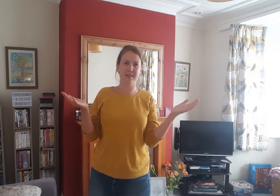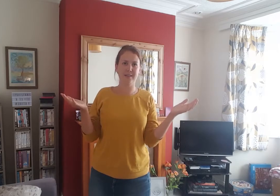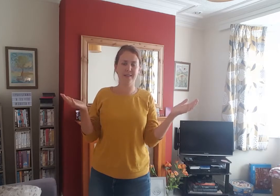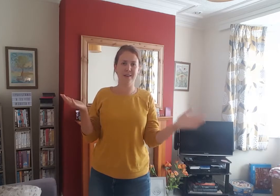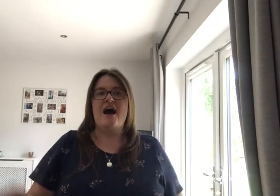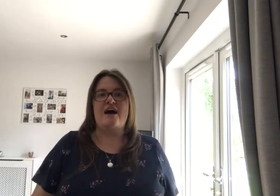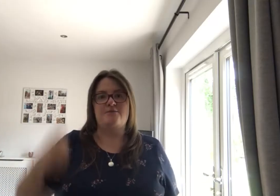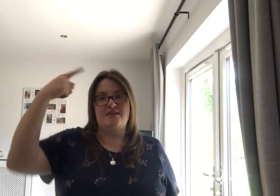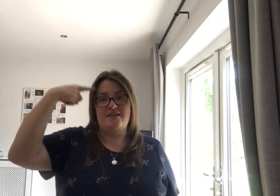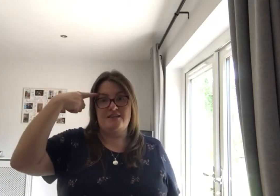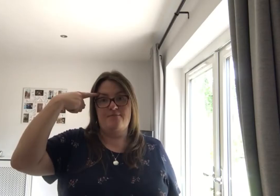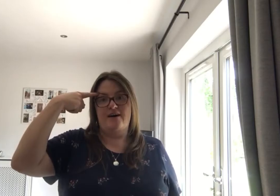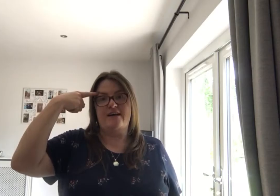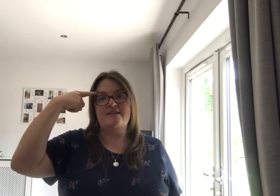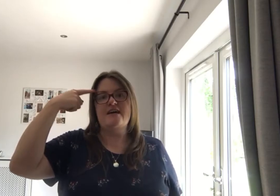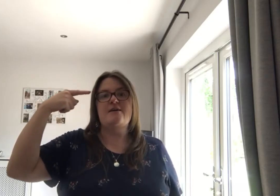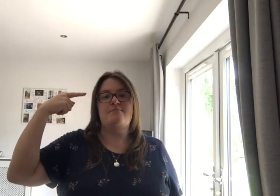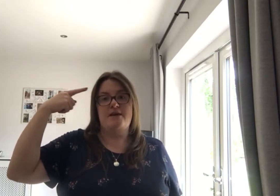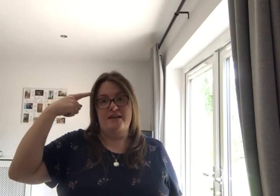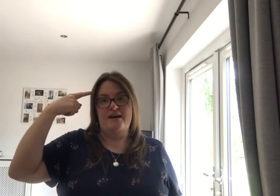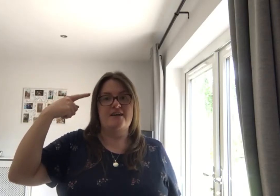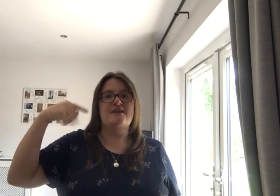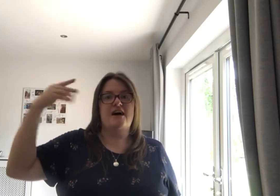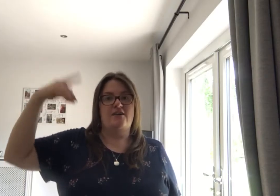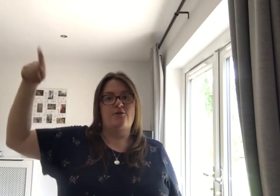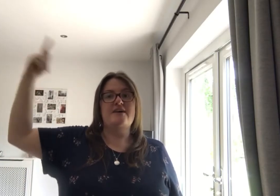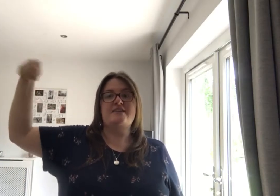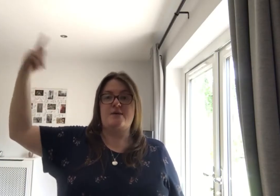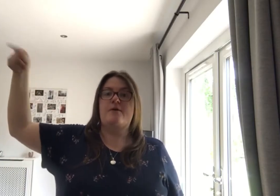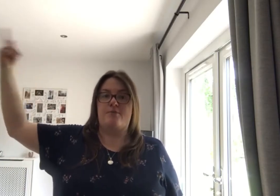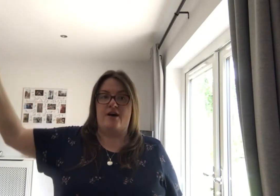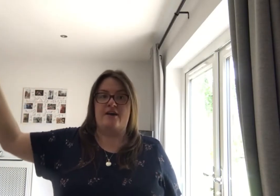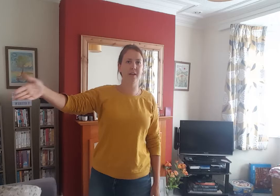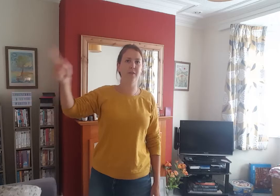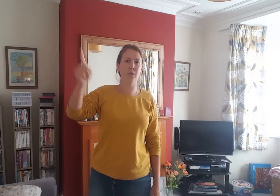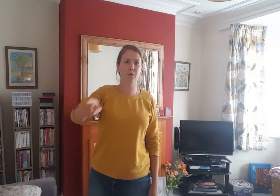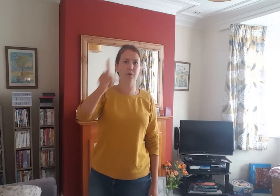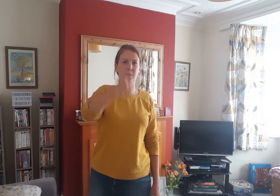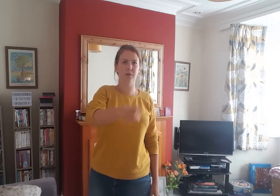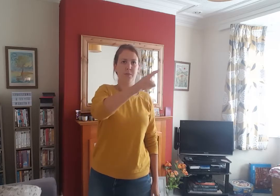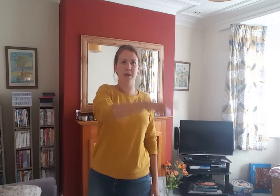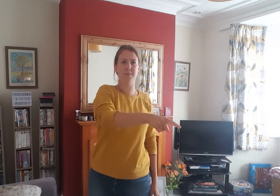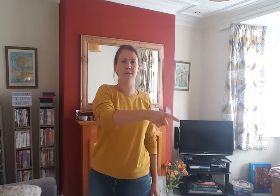and with this in mind be alert and always keep on praying for all the Lord's people